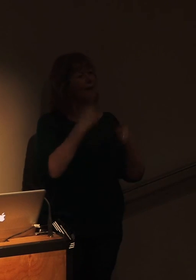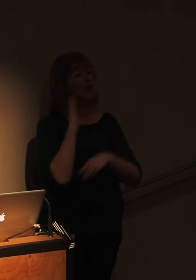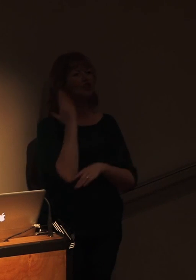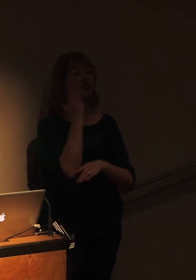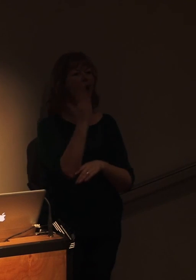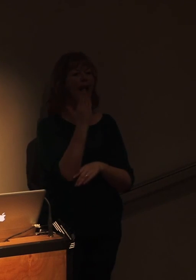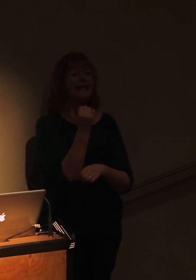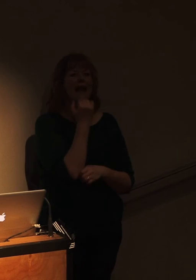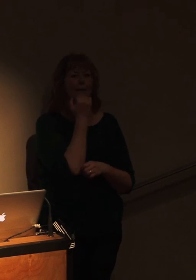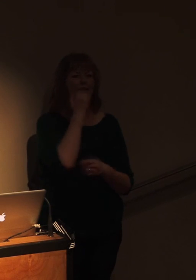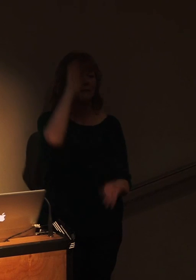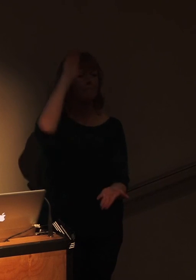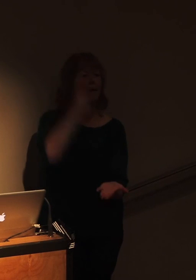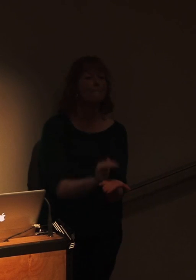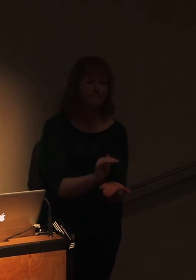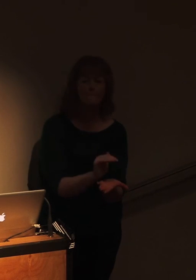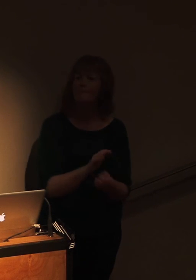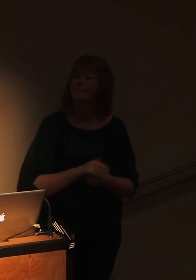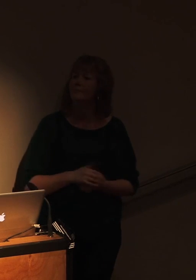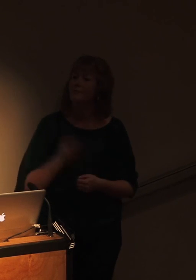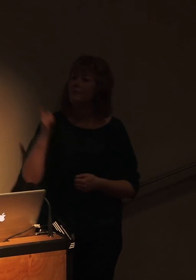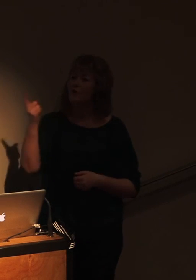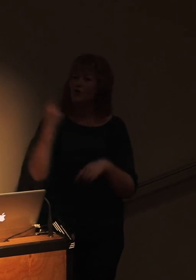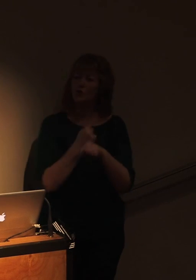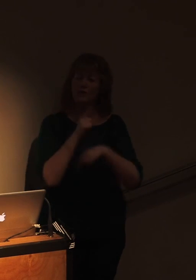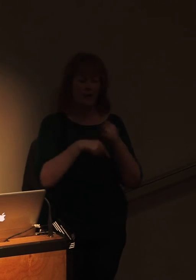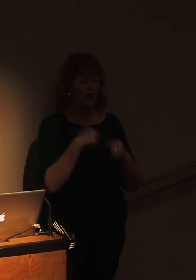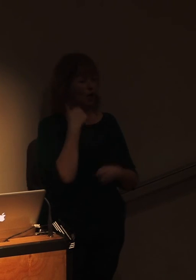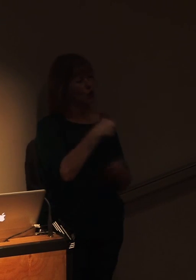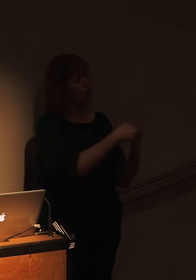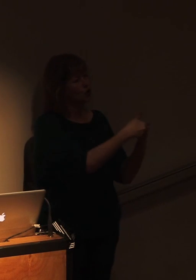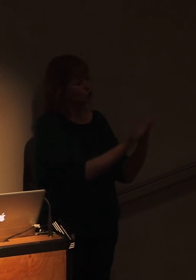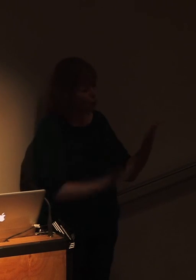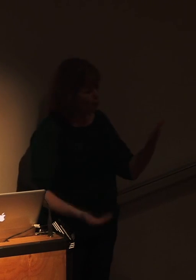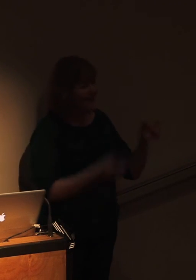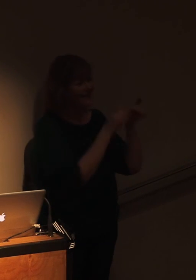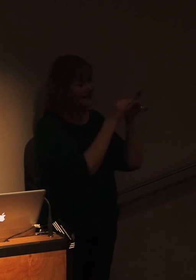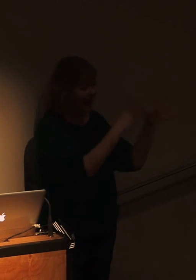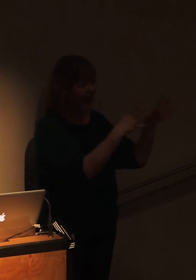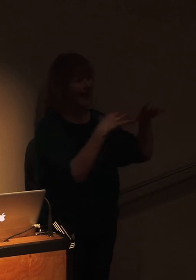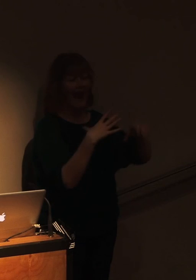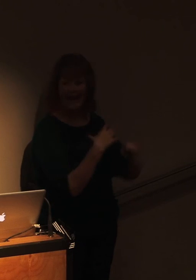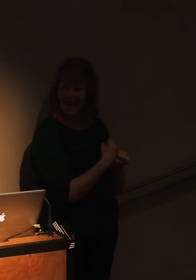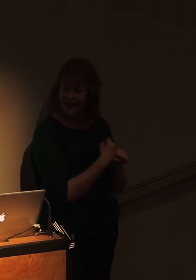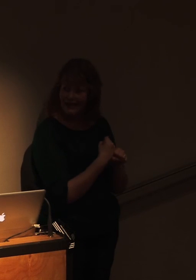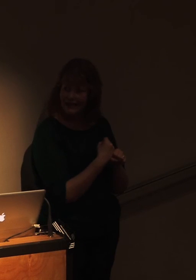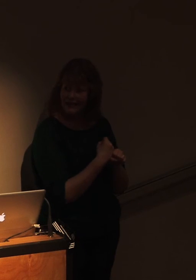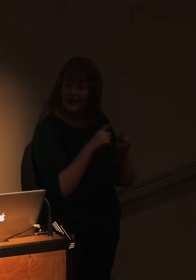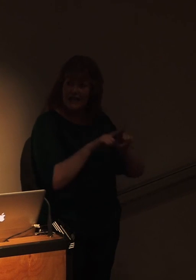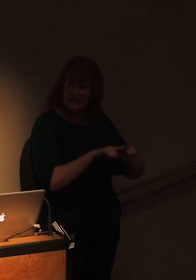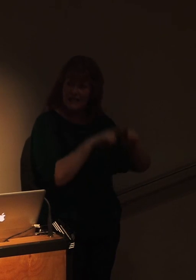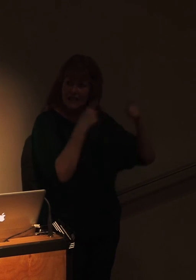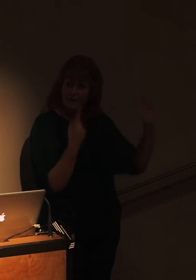huge. Yep? You talked about having a good slowdown and a good ending. Is there a difference between, like,